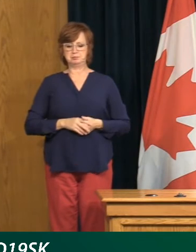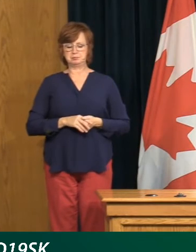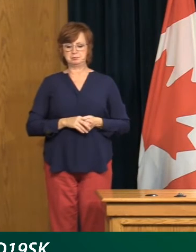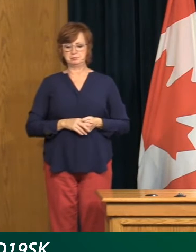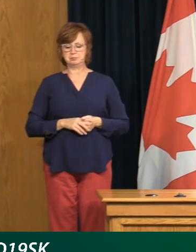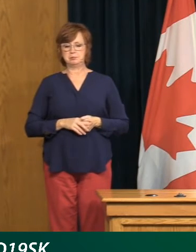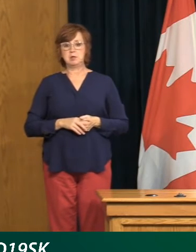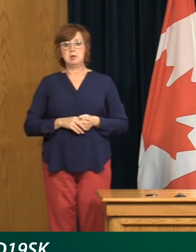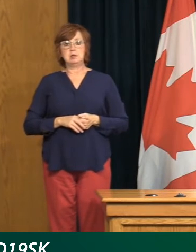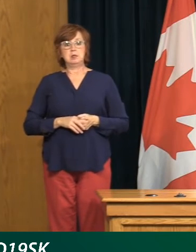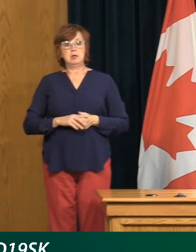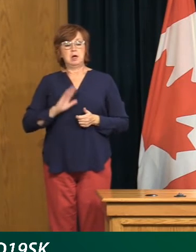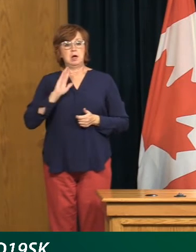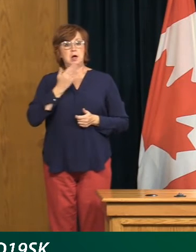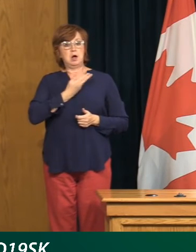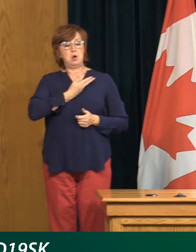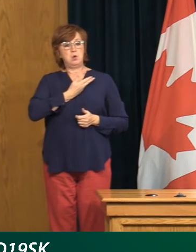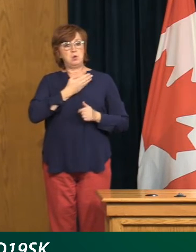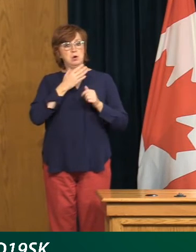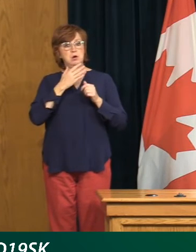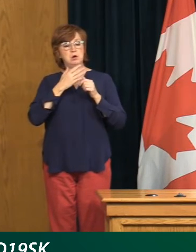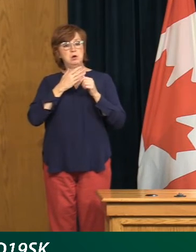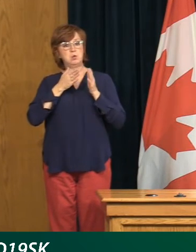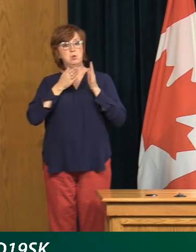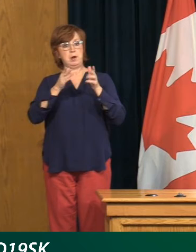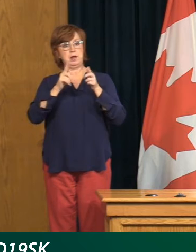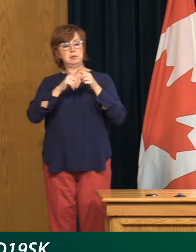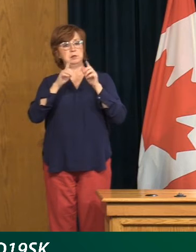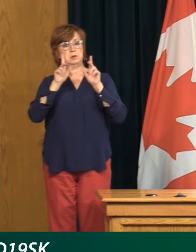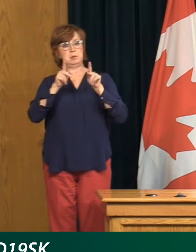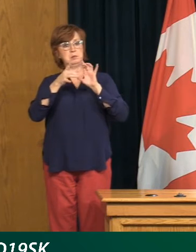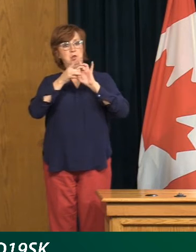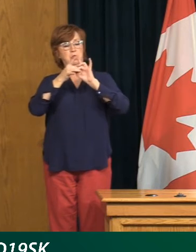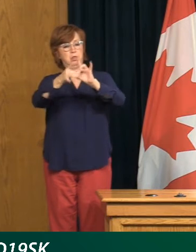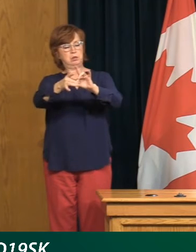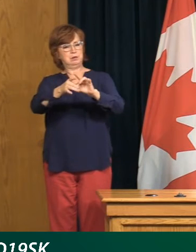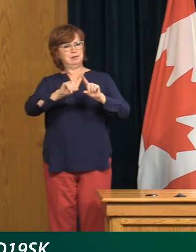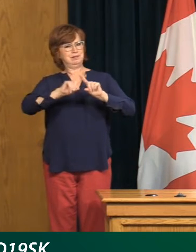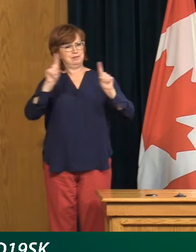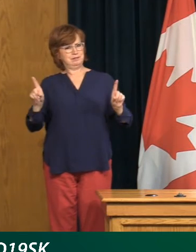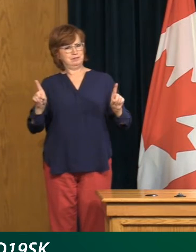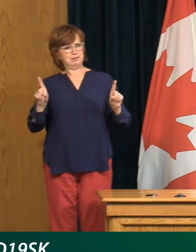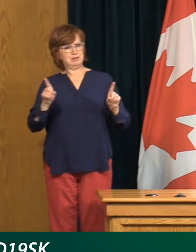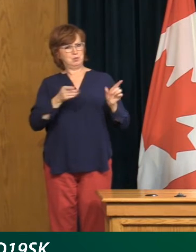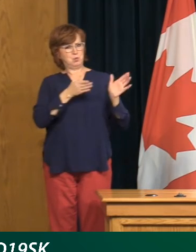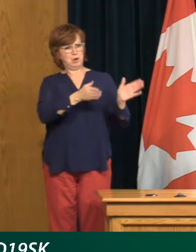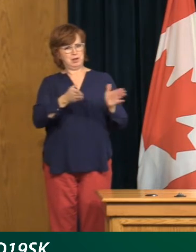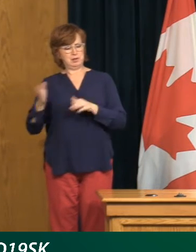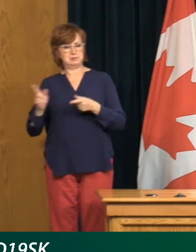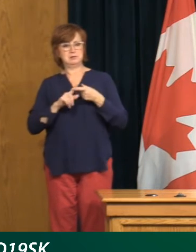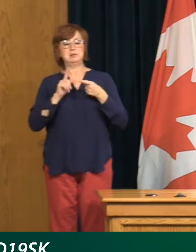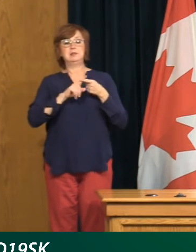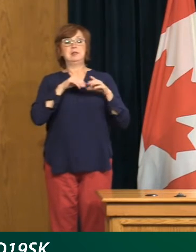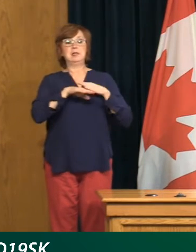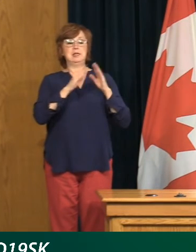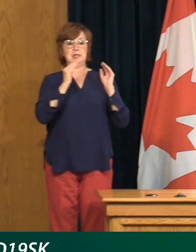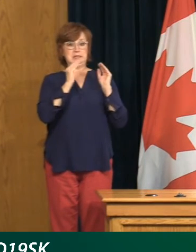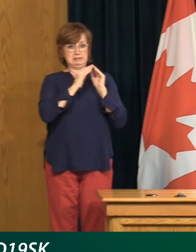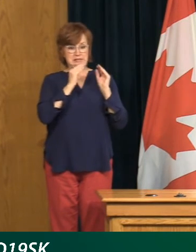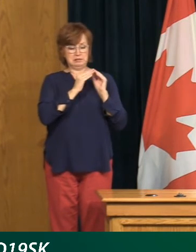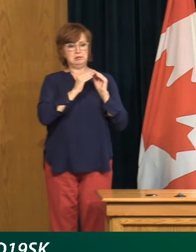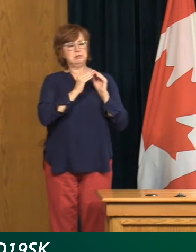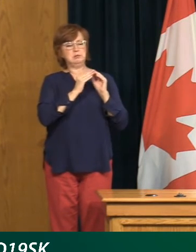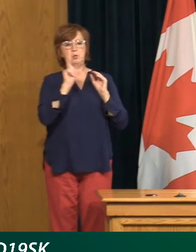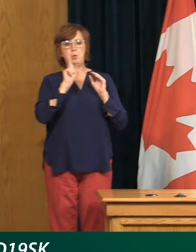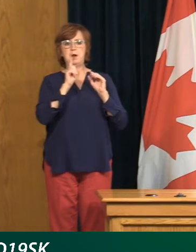Our provincial sources of transmission also tend to differ based on where you live, urban versus rural. In urban areas, of course, we have seen